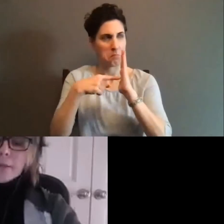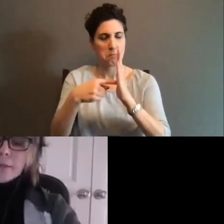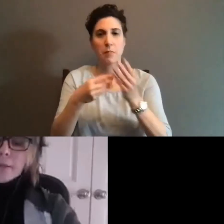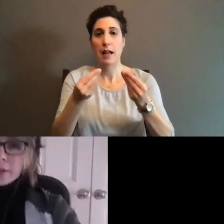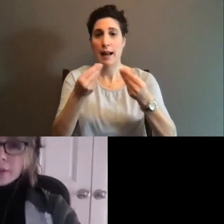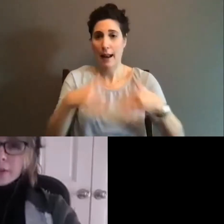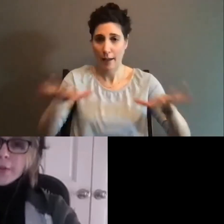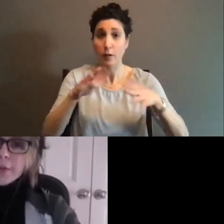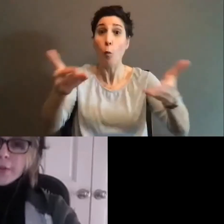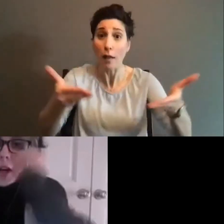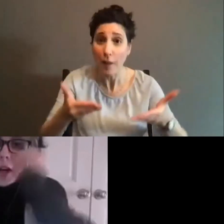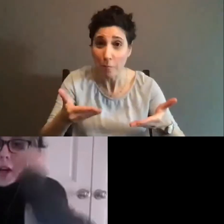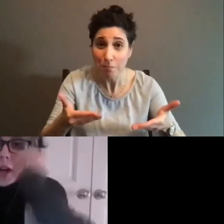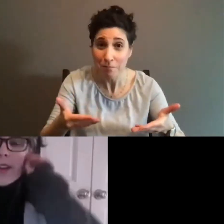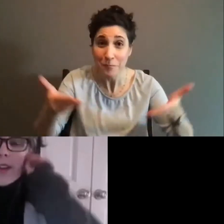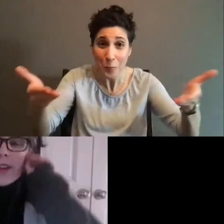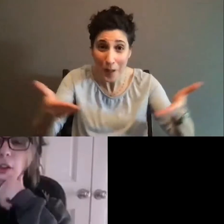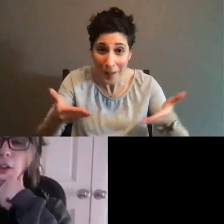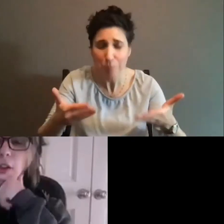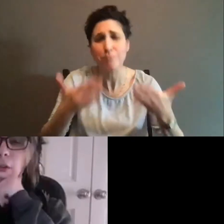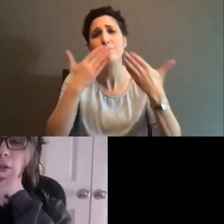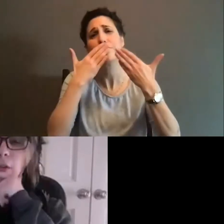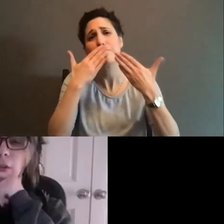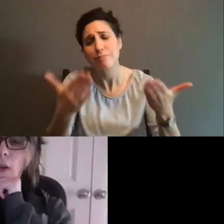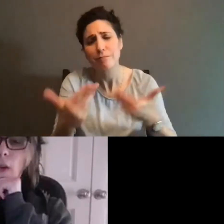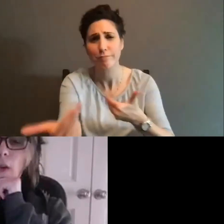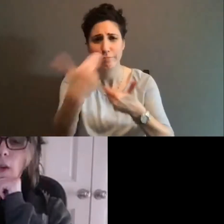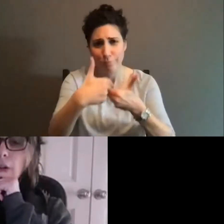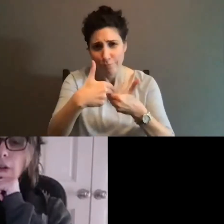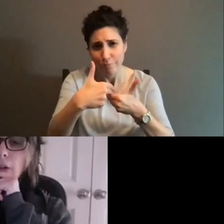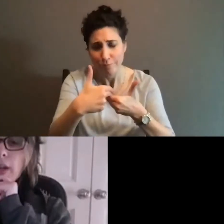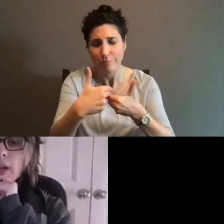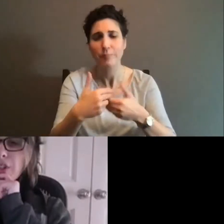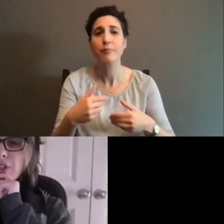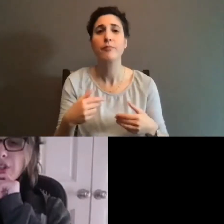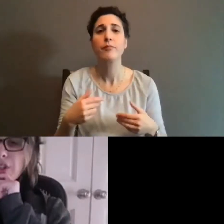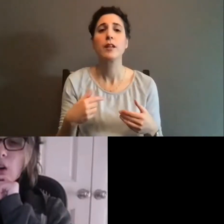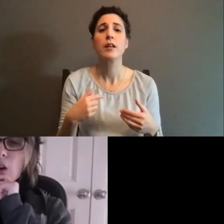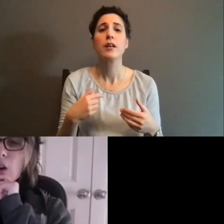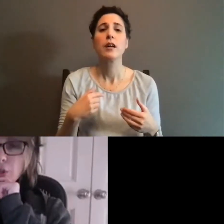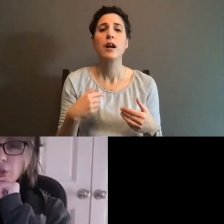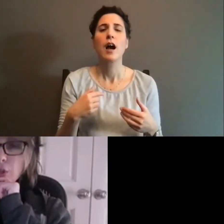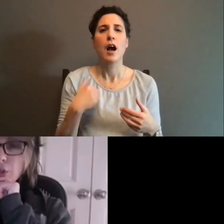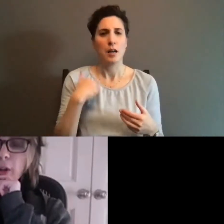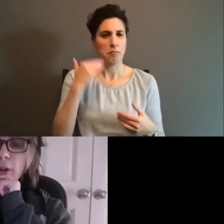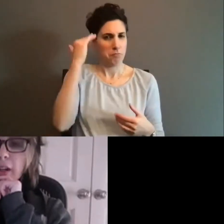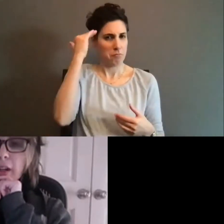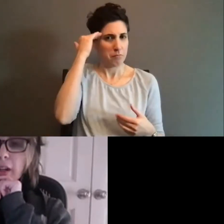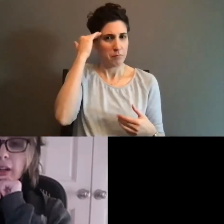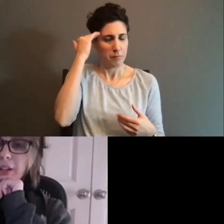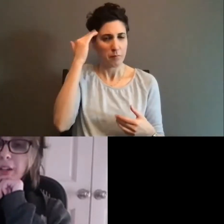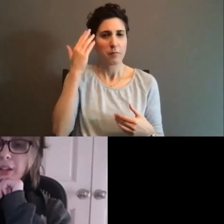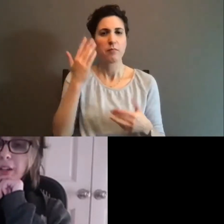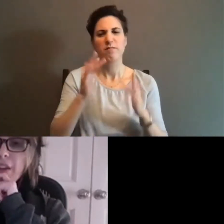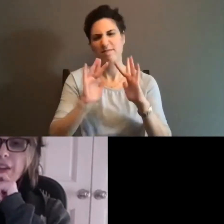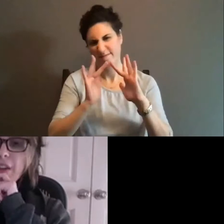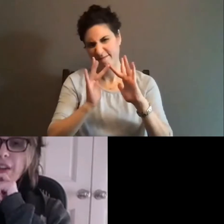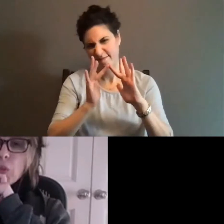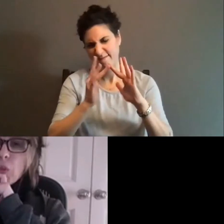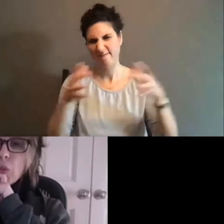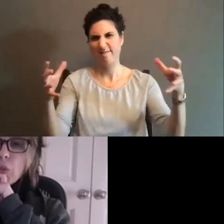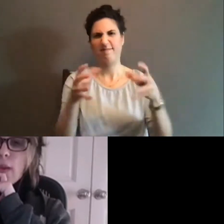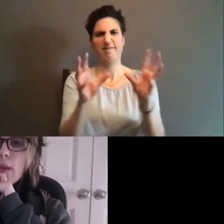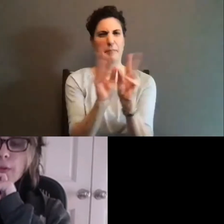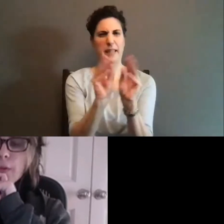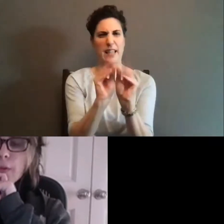Welcome, everyone. Thank you so much for joining us. So while I know we're joining this call virtually, I want to recognize